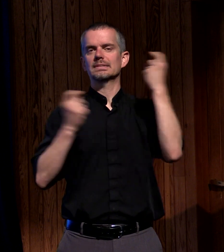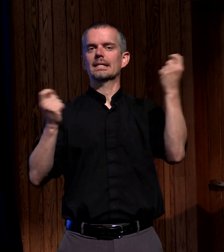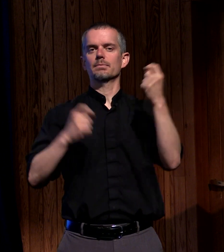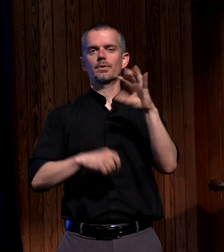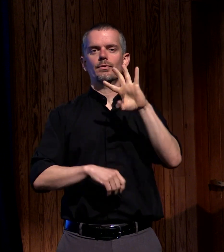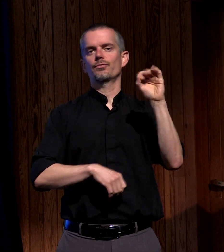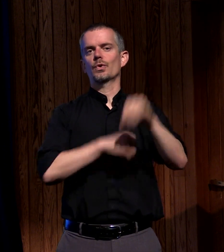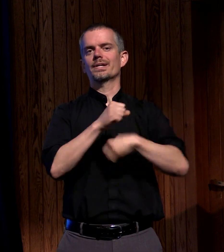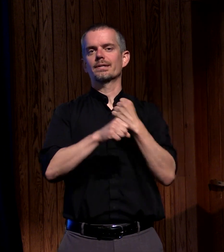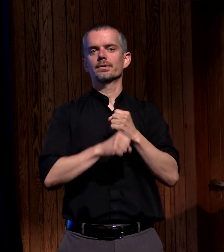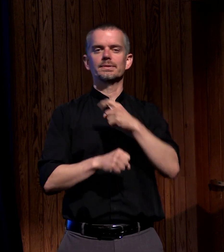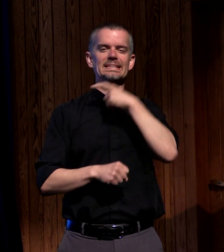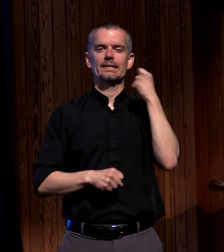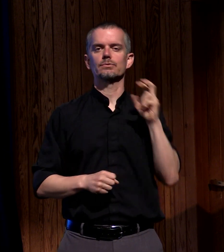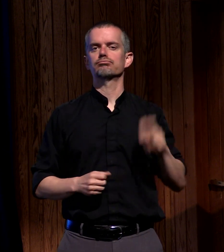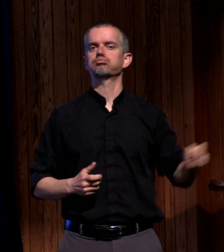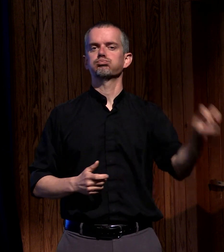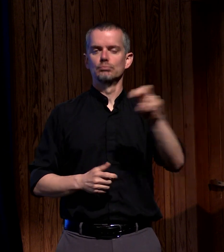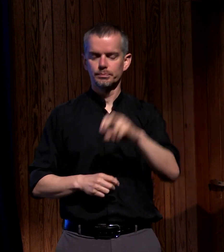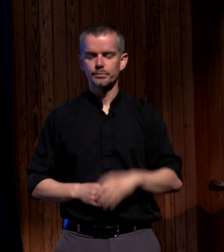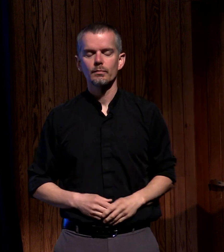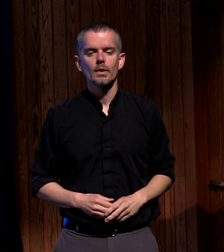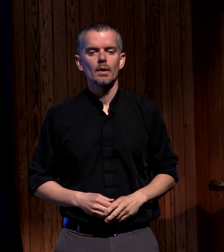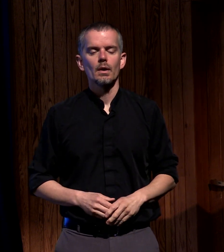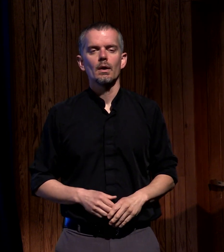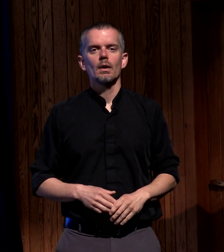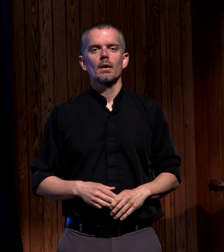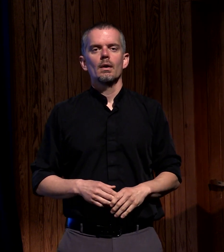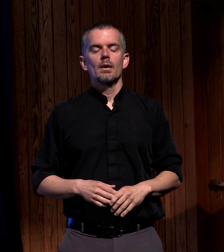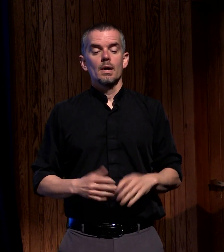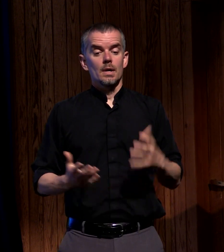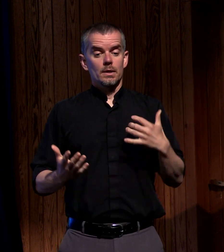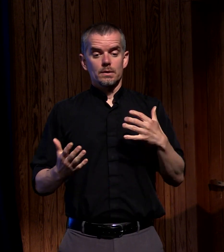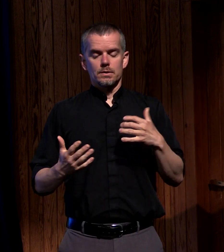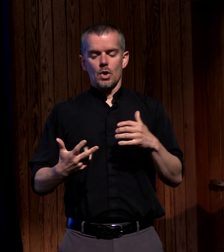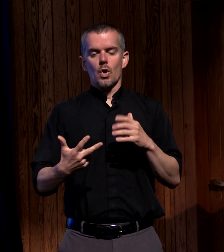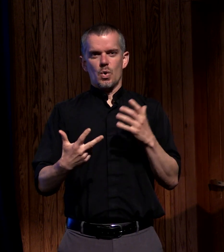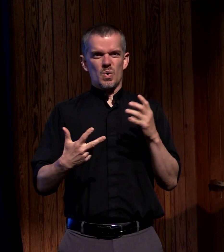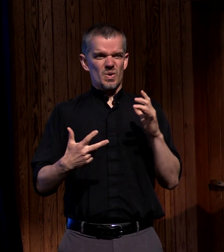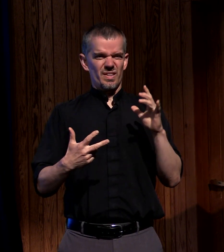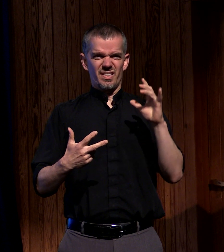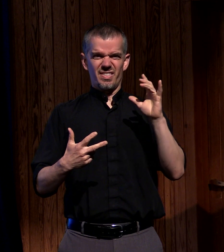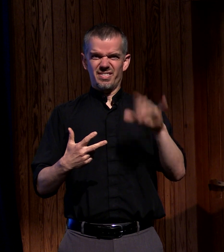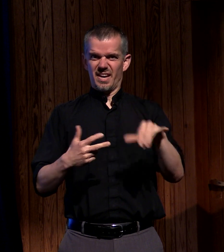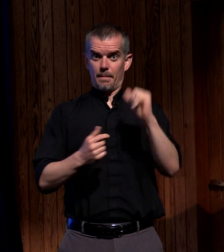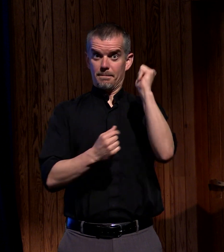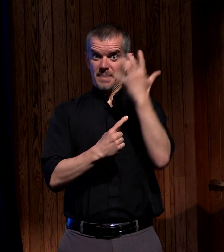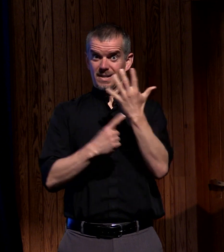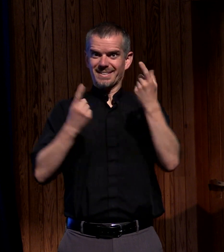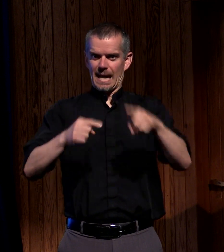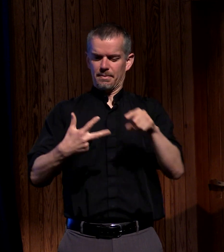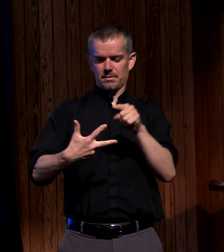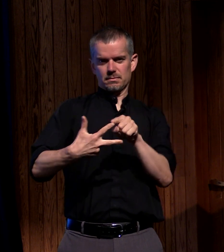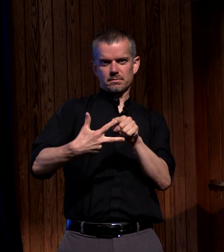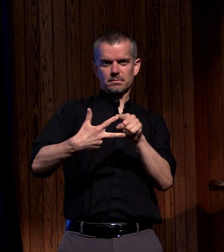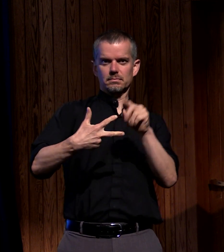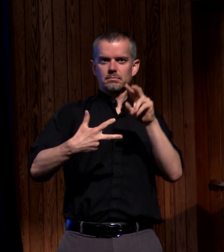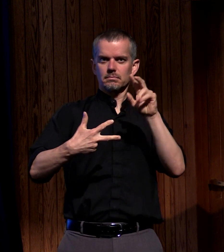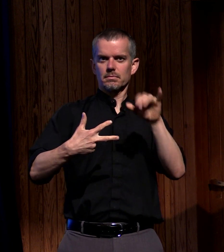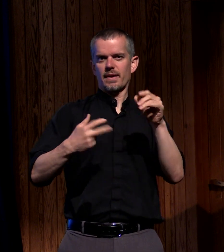year that we're reading about here I can't imagine this is the festival of weeks and the city is alive this is time where the pilgrims are coming back